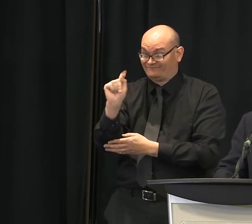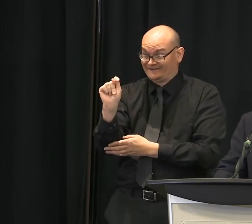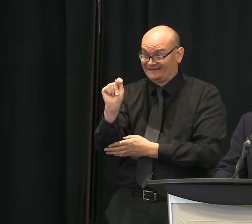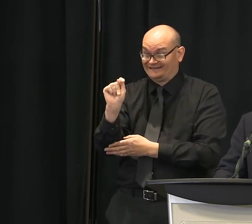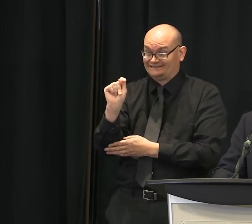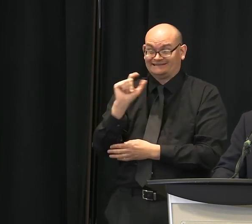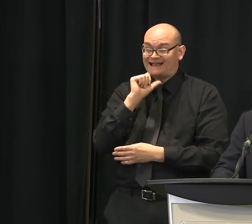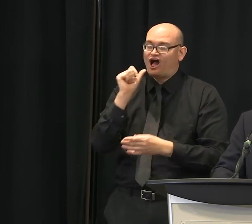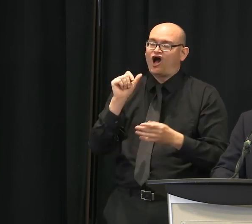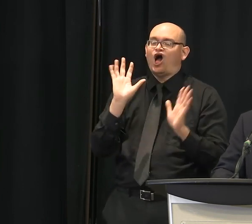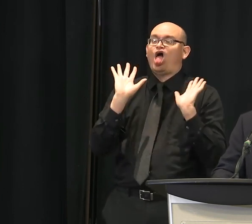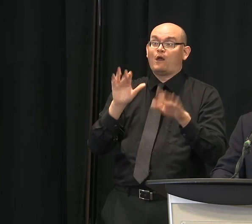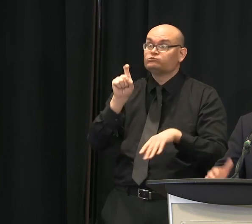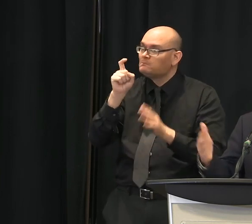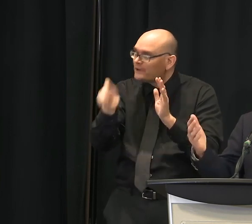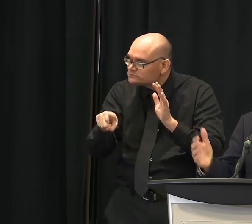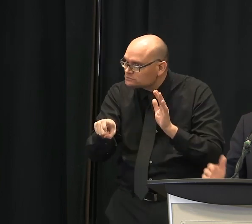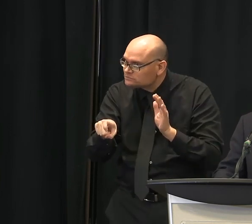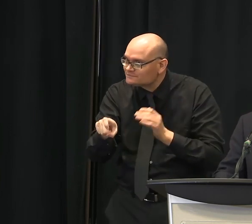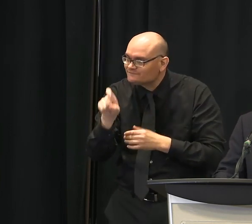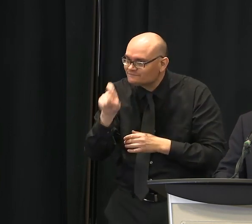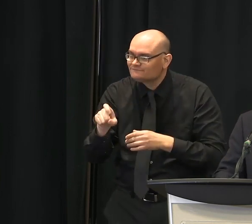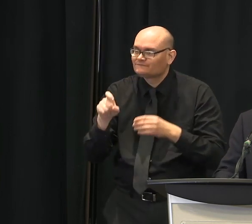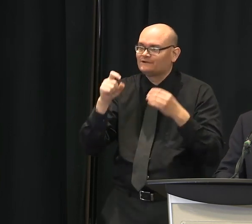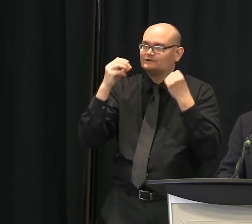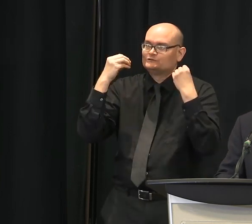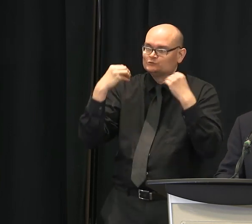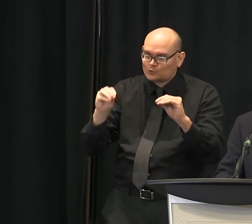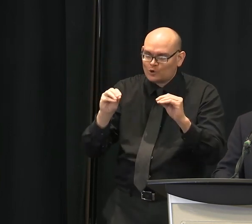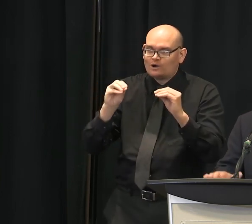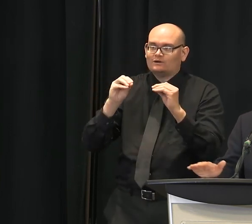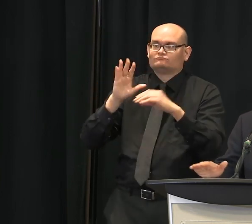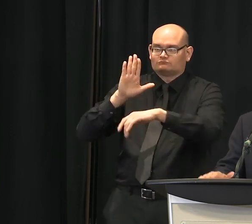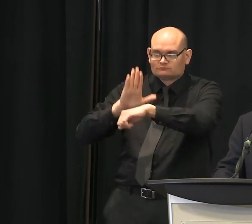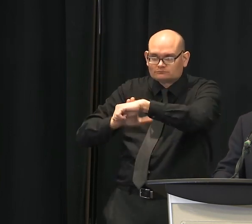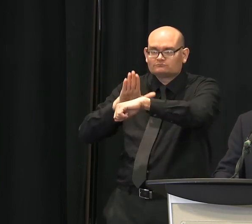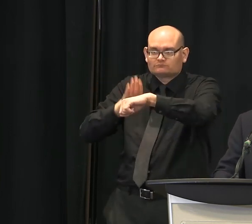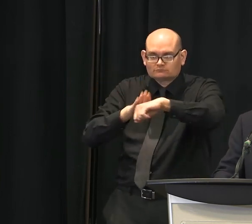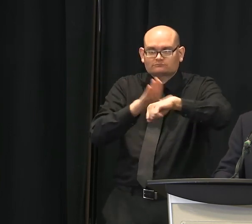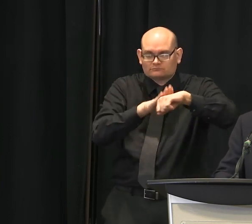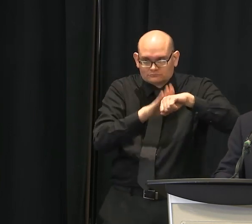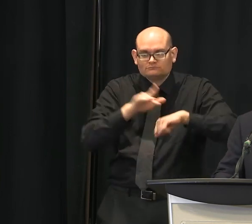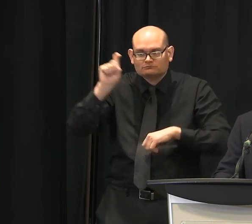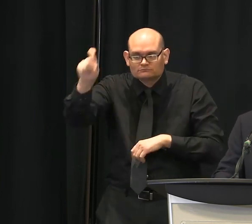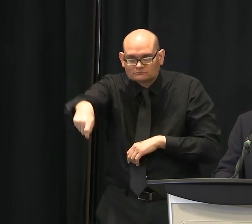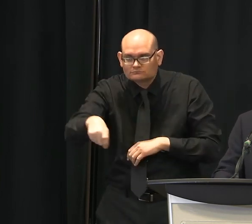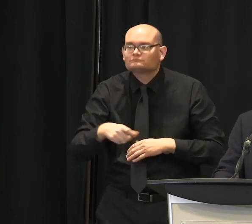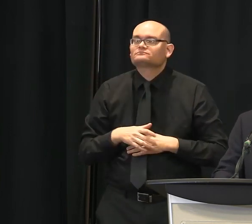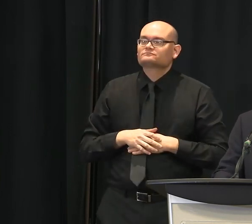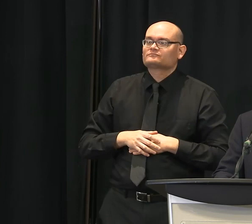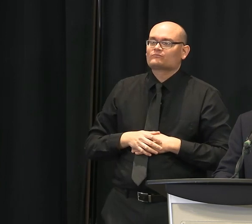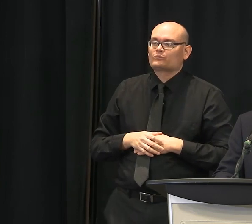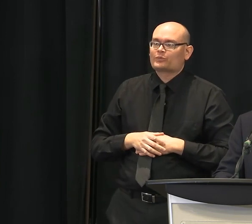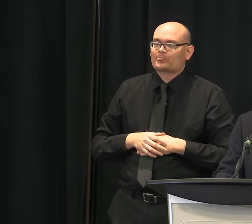people that this is what you have to do, the people who run those businesses. So we have that little extra measure of protection in the city of Greenville. I'm not sure, though,